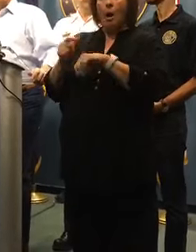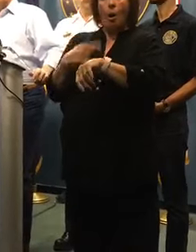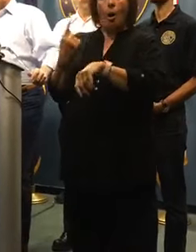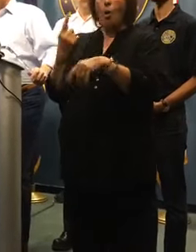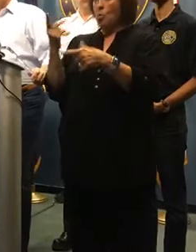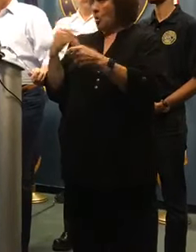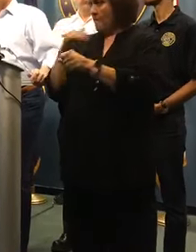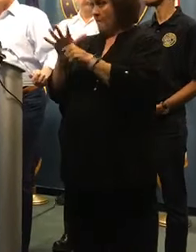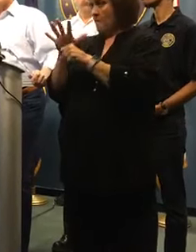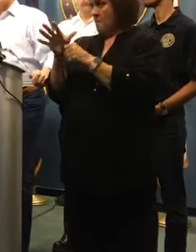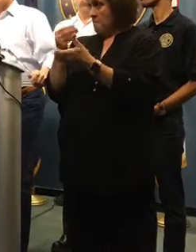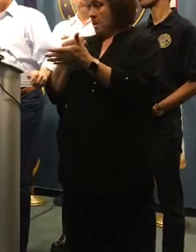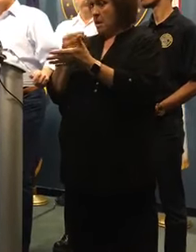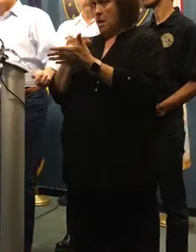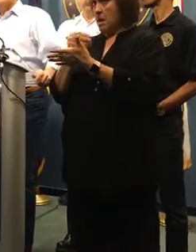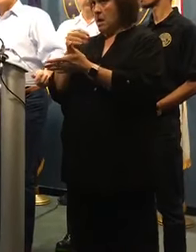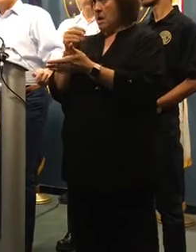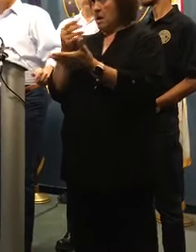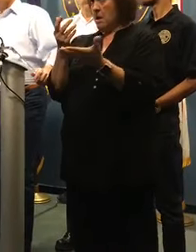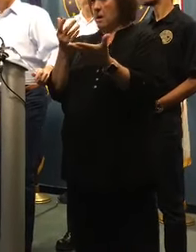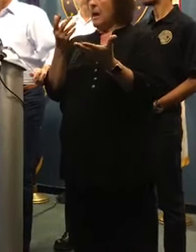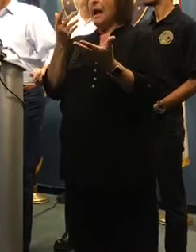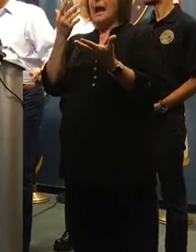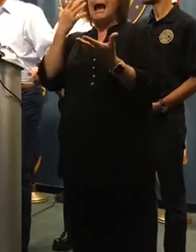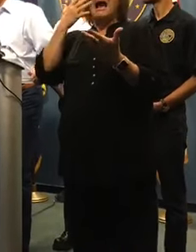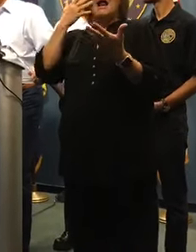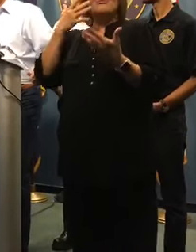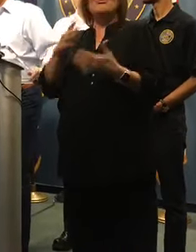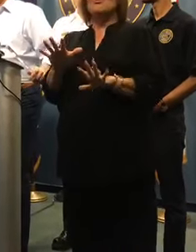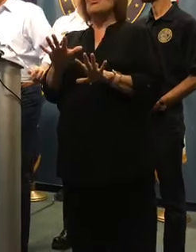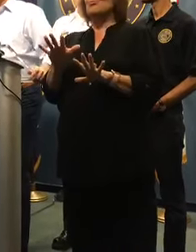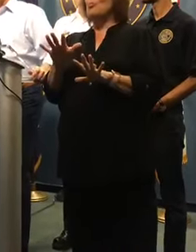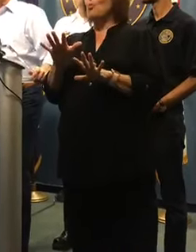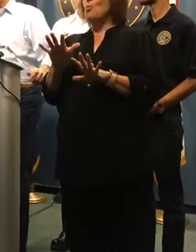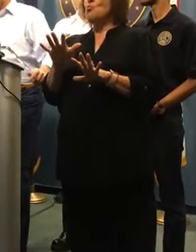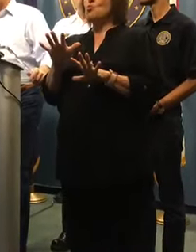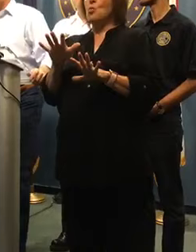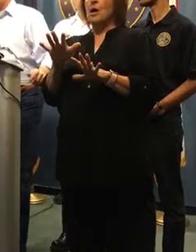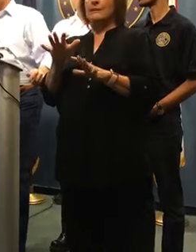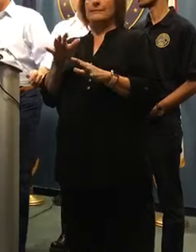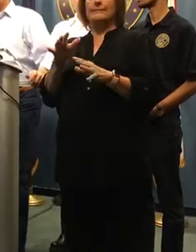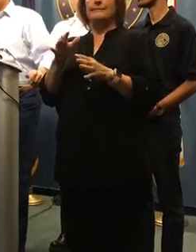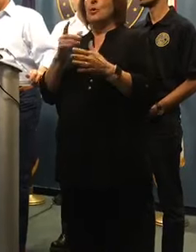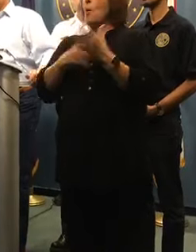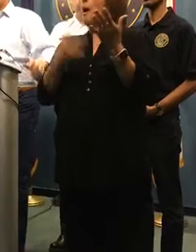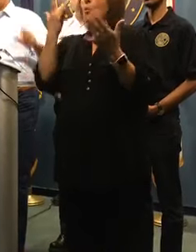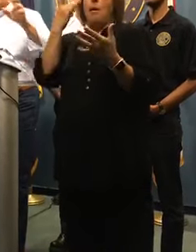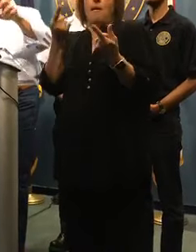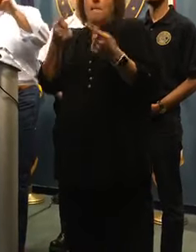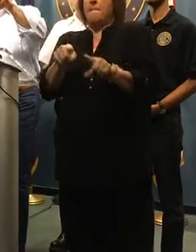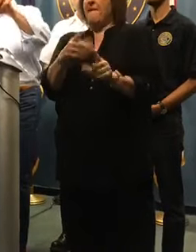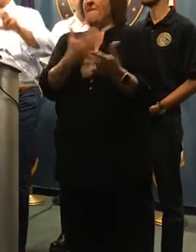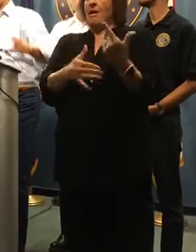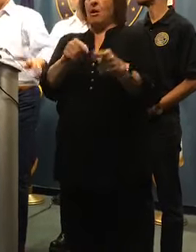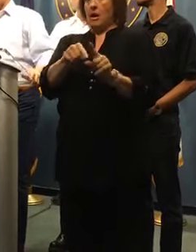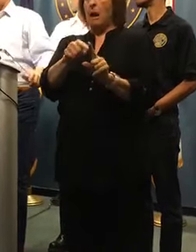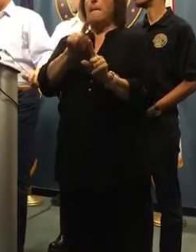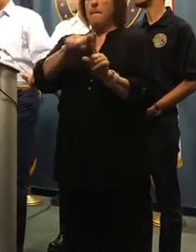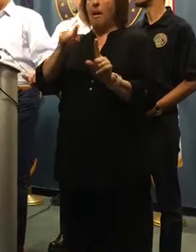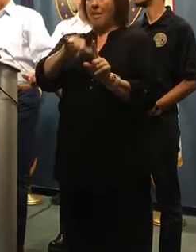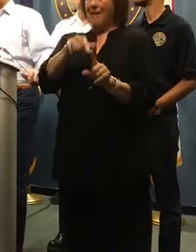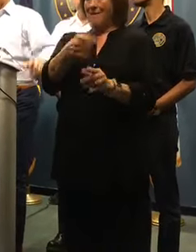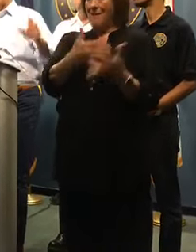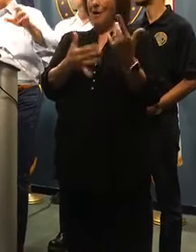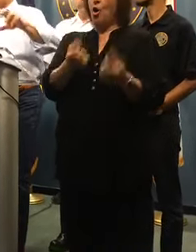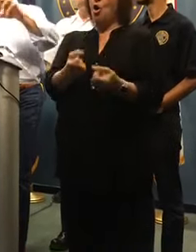costing to do so? Well, I don't know what the source or why the fire occurred. It was enough to shut the turbine down